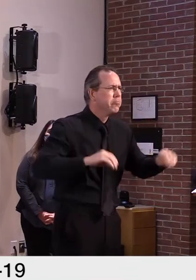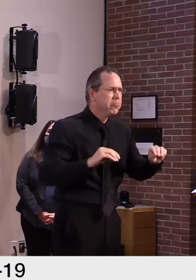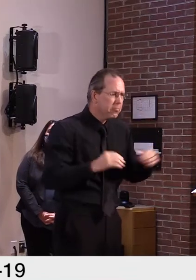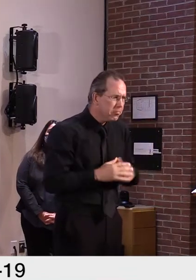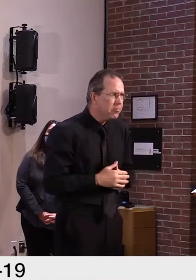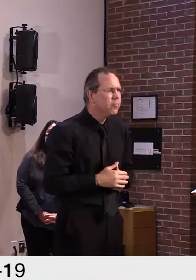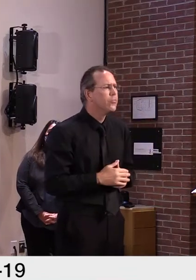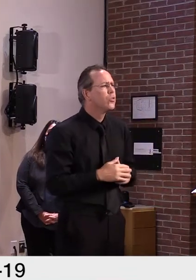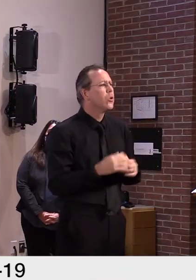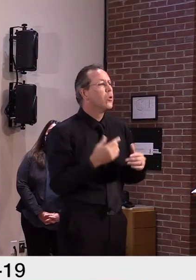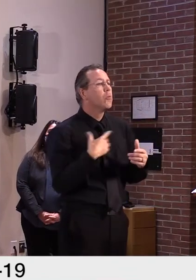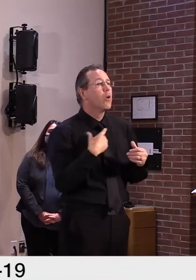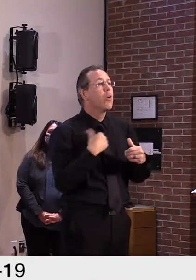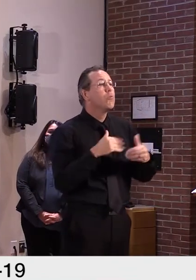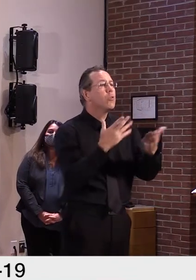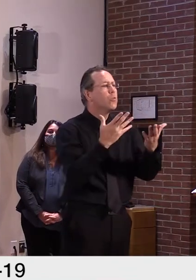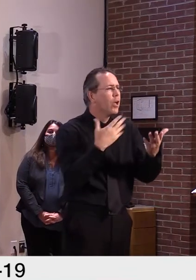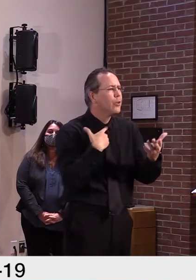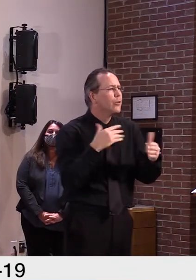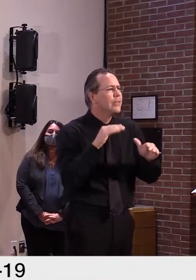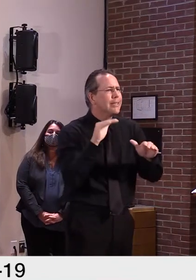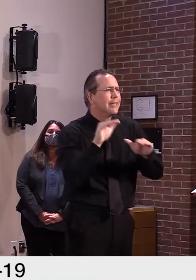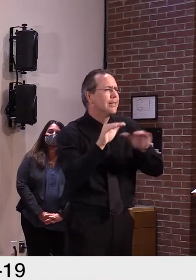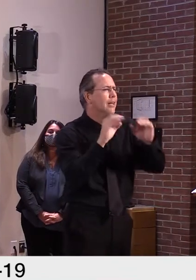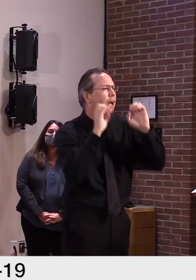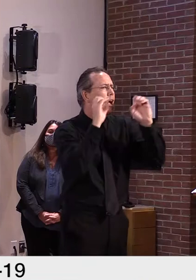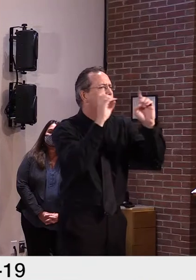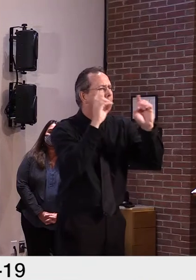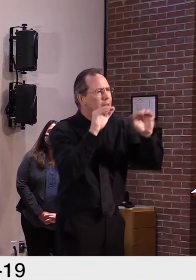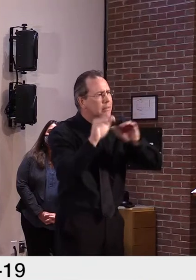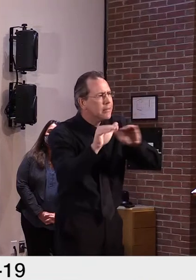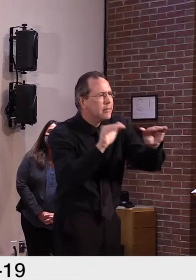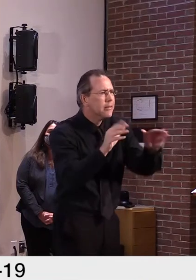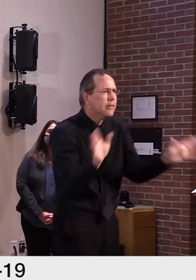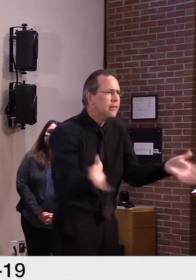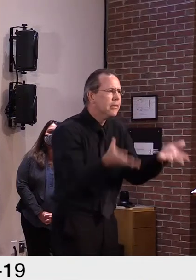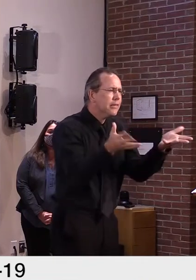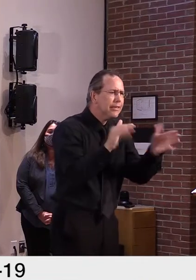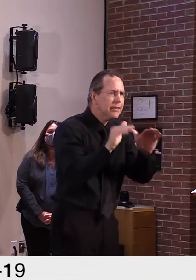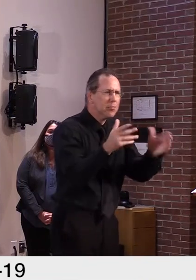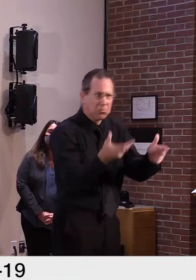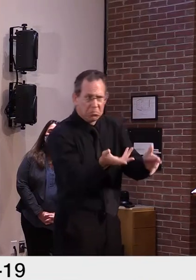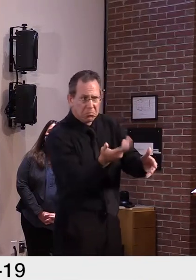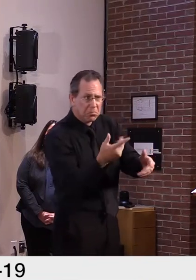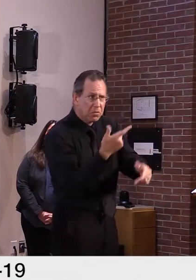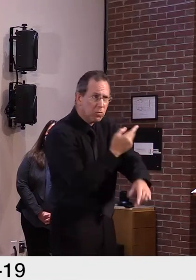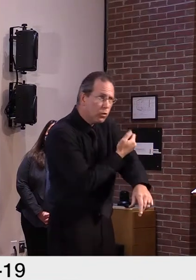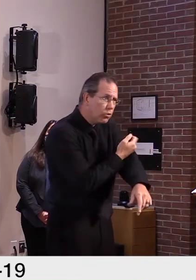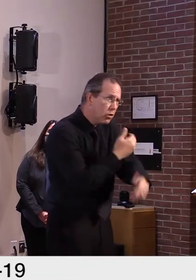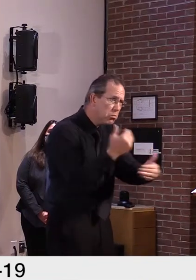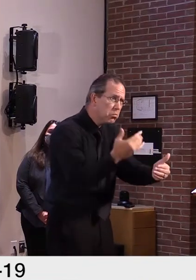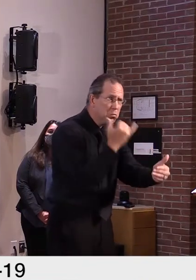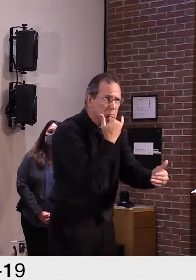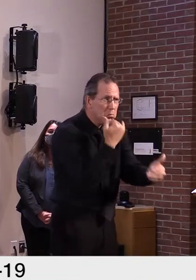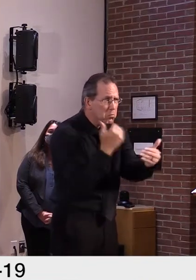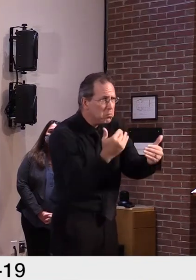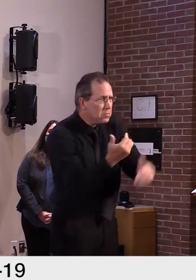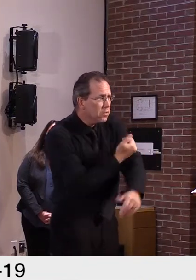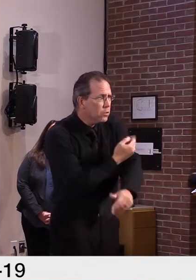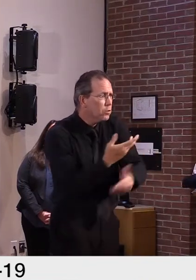but greater ability to actually access the vaccine, to meet the Vermonter where they are,